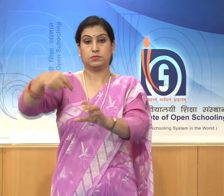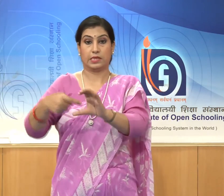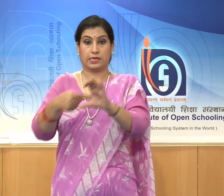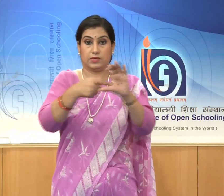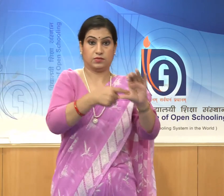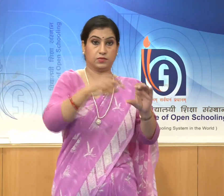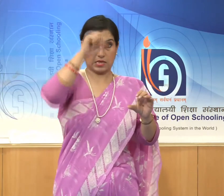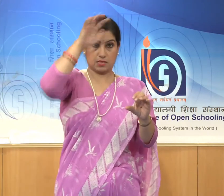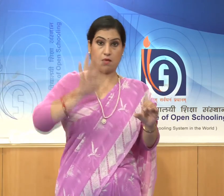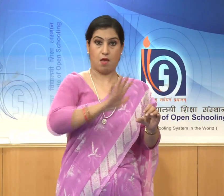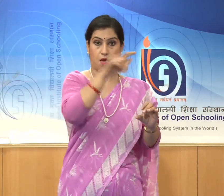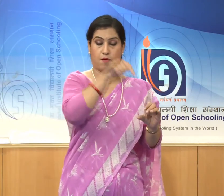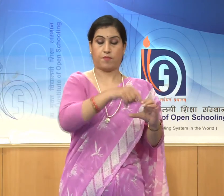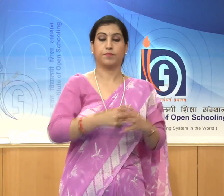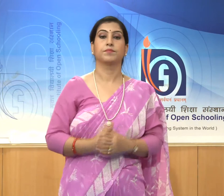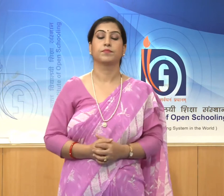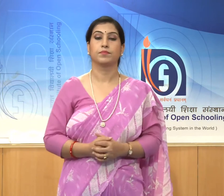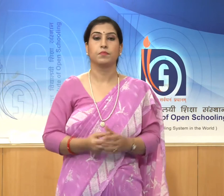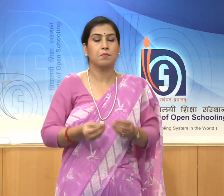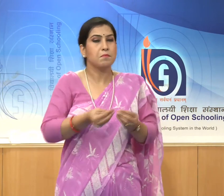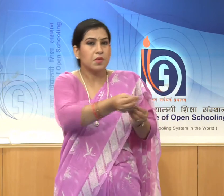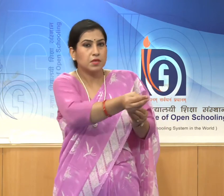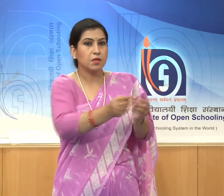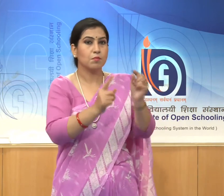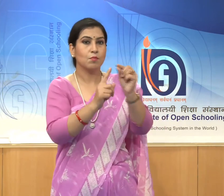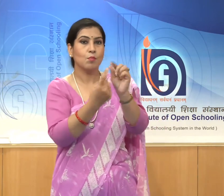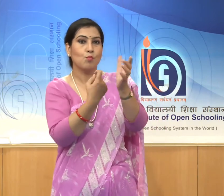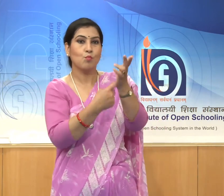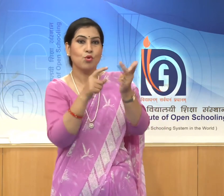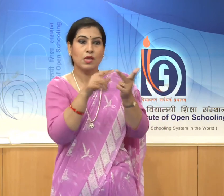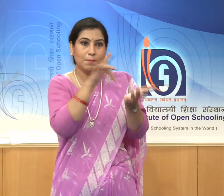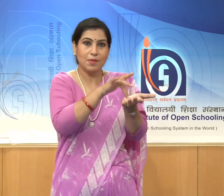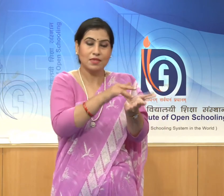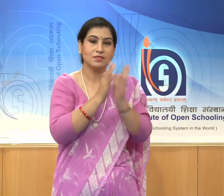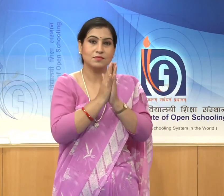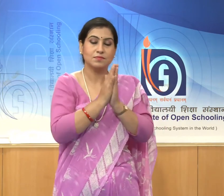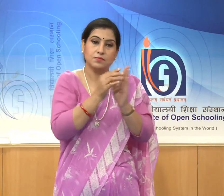near Puri in Orissa.